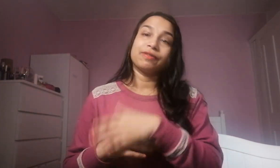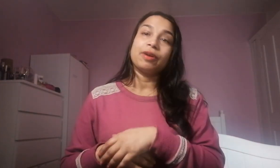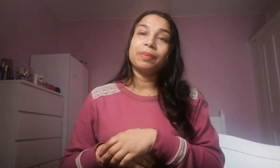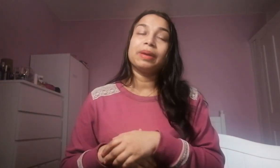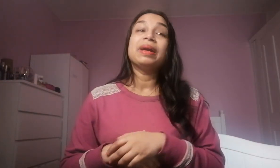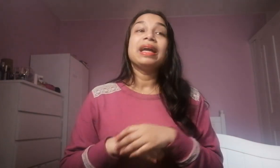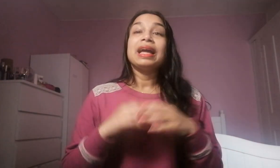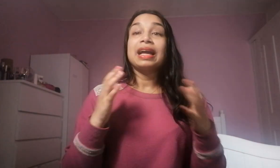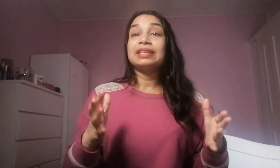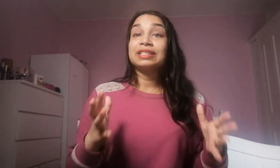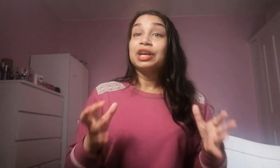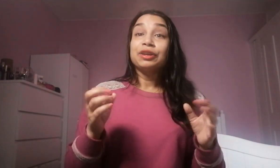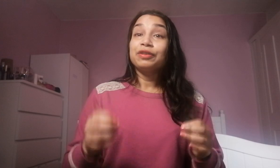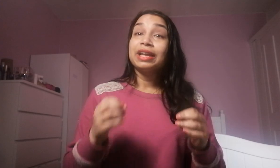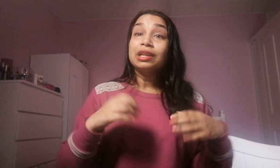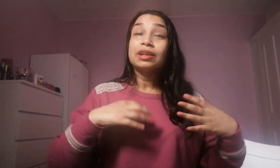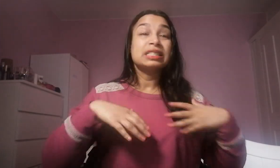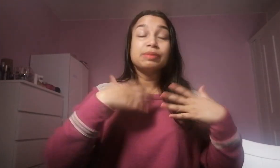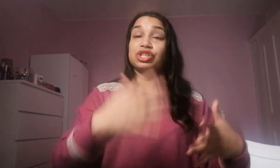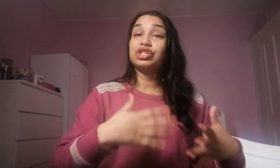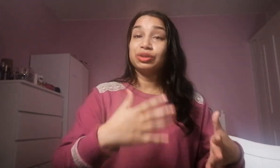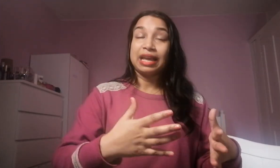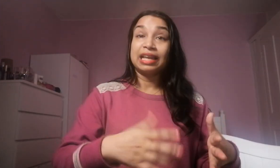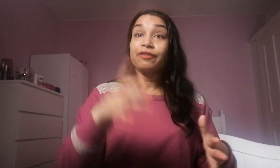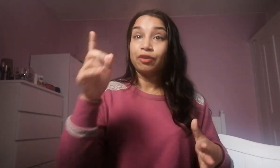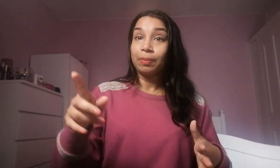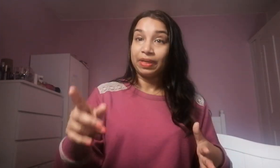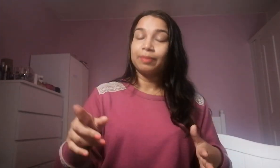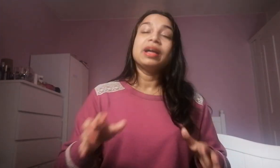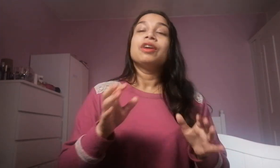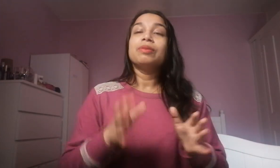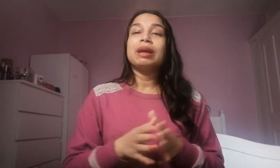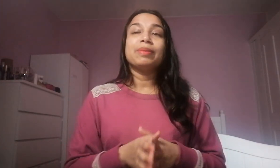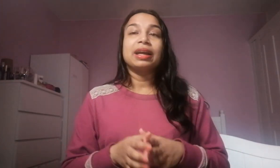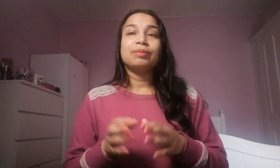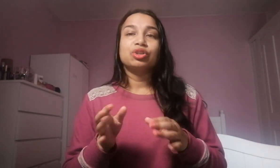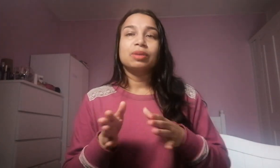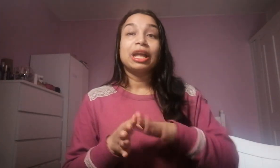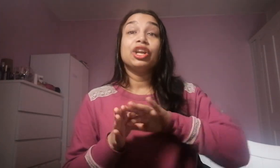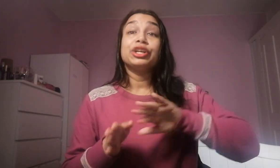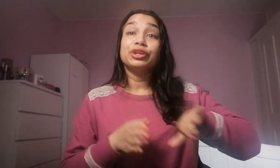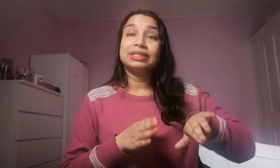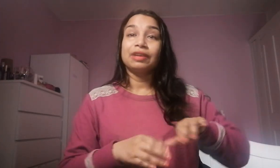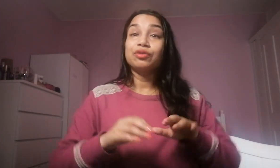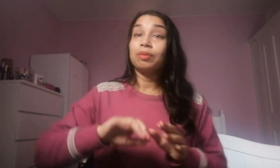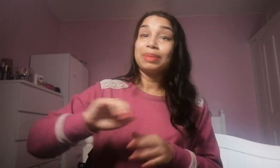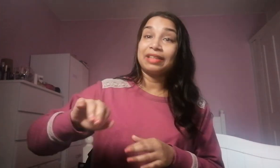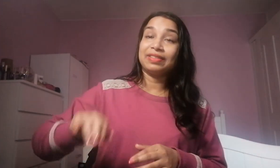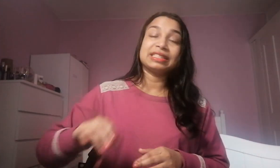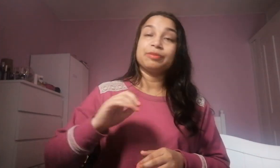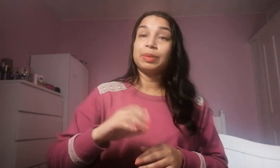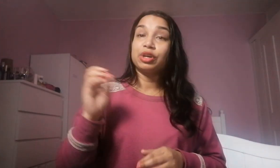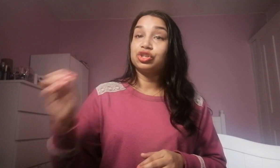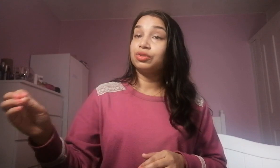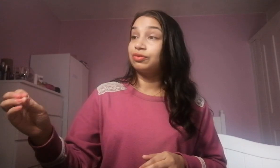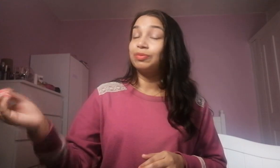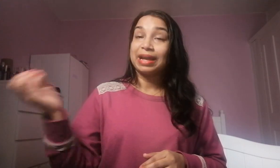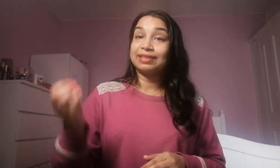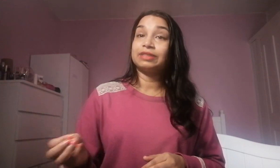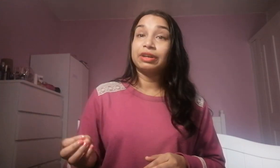from them and if you can learn as much as you can from them remember I'm talking about learning good stuff not bad things if people are doing bad things in